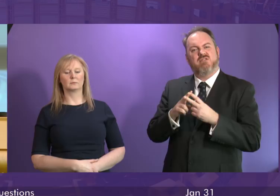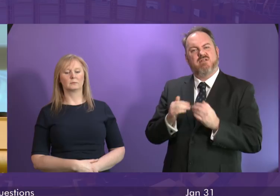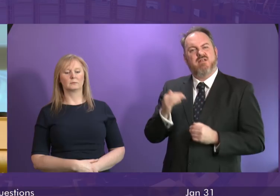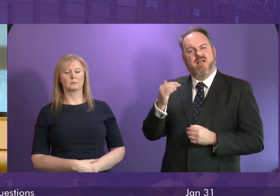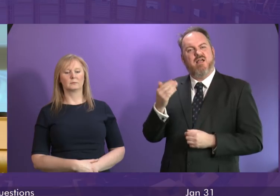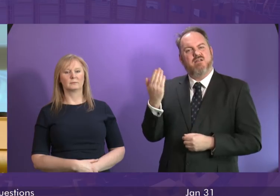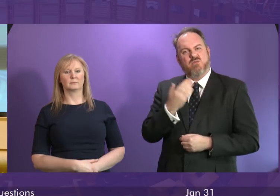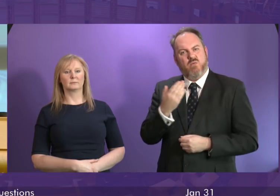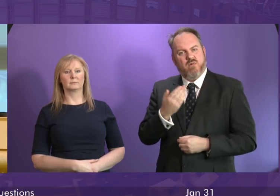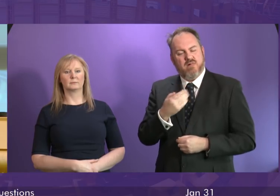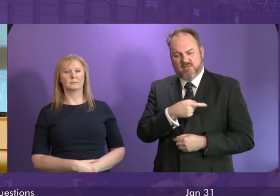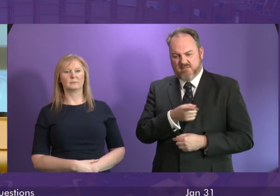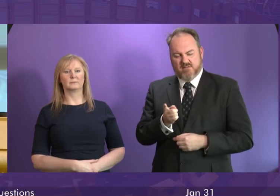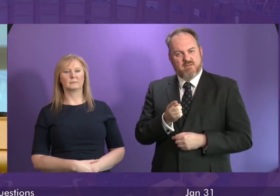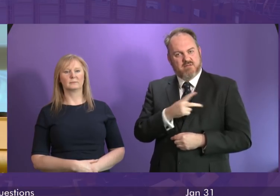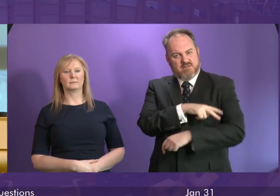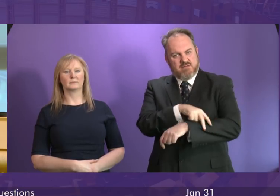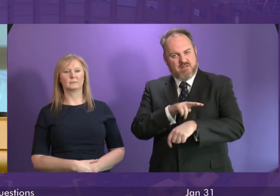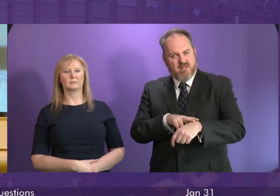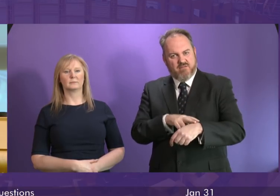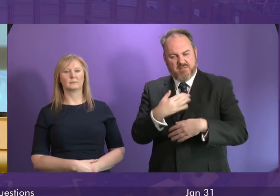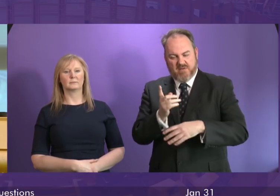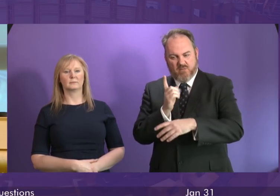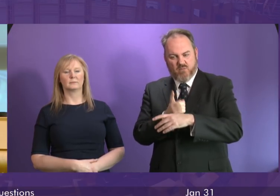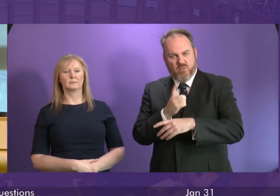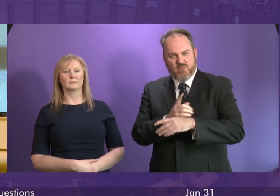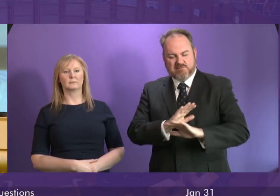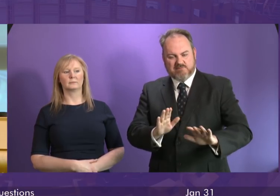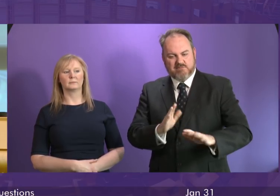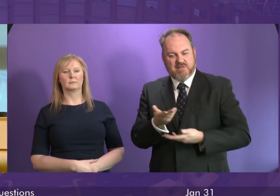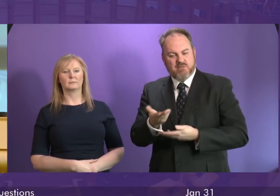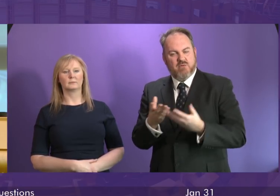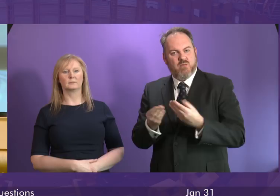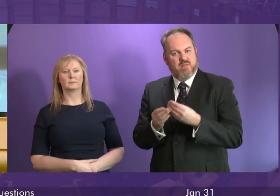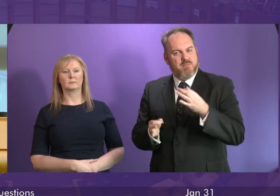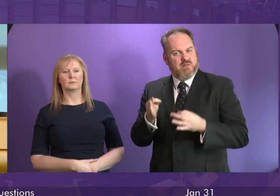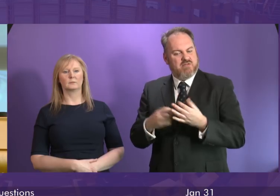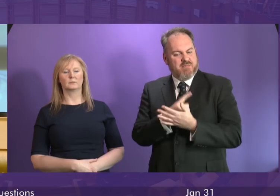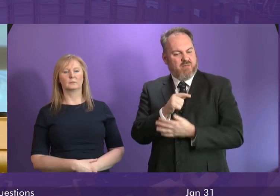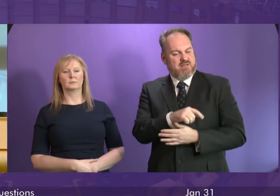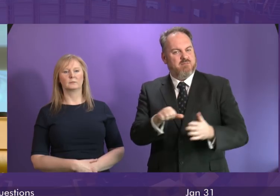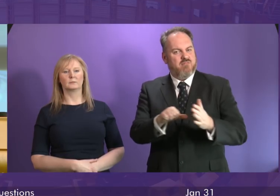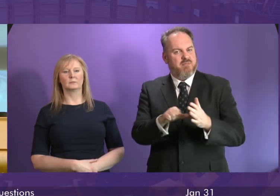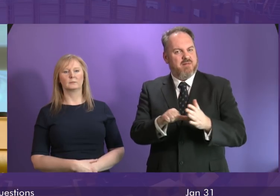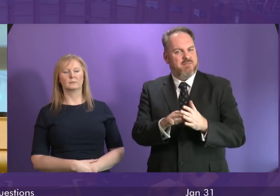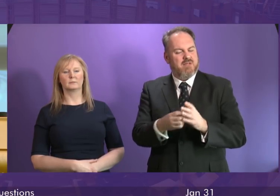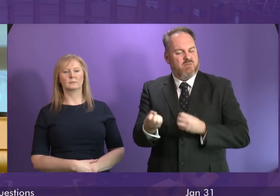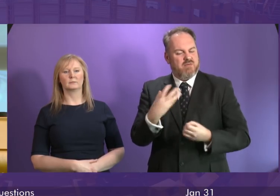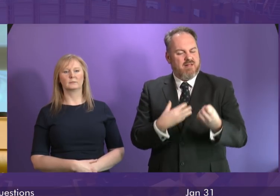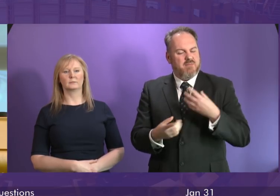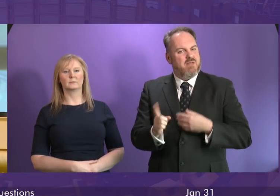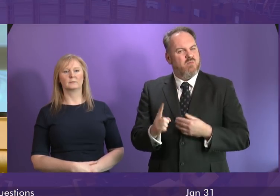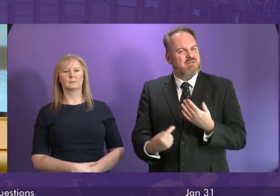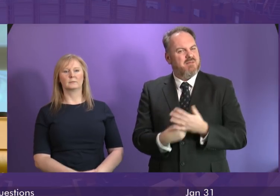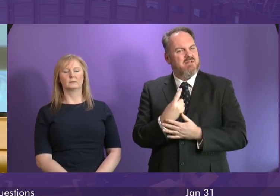of reports that staff have been warned against speaking to parents or politicians about this issue can she outline what steps the Scottish Government